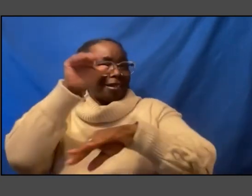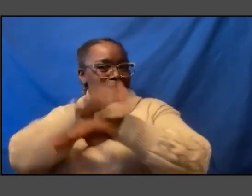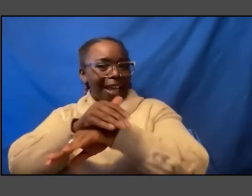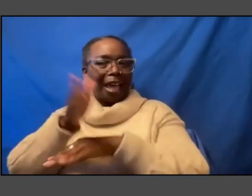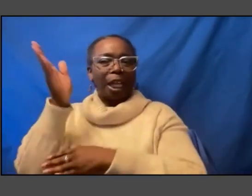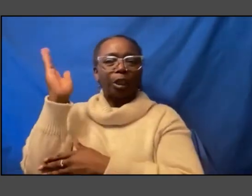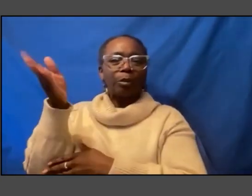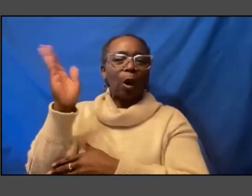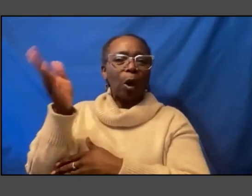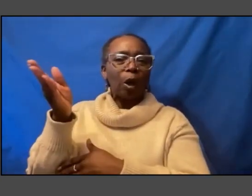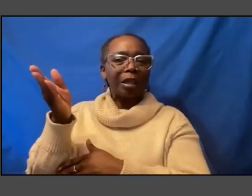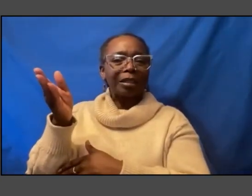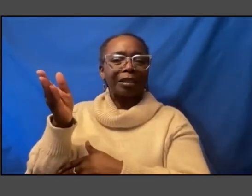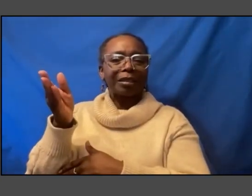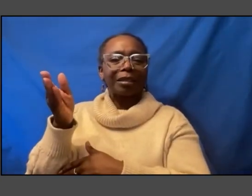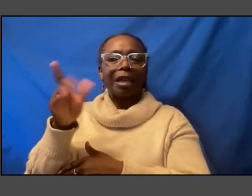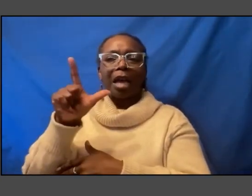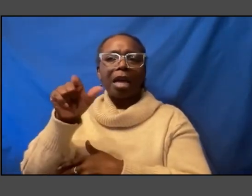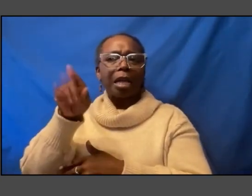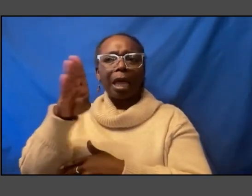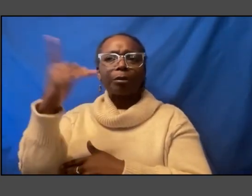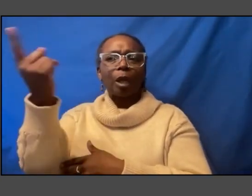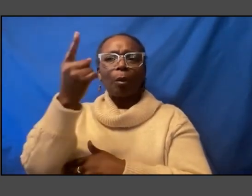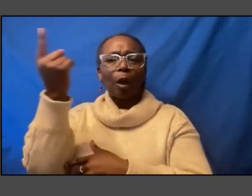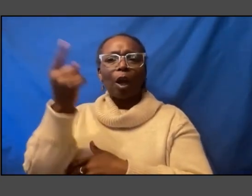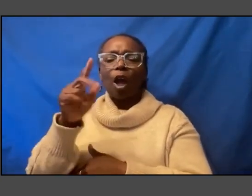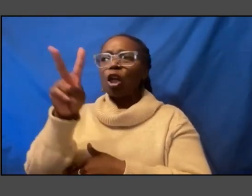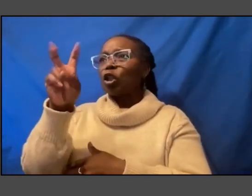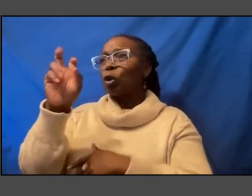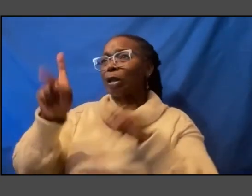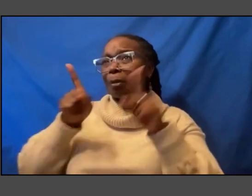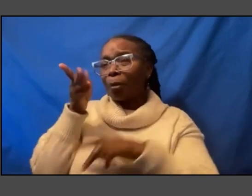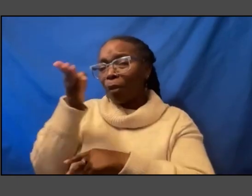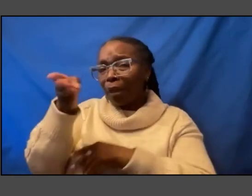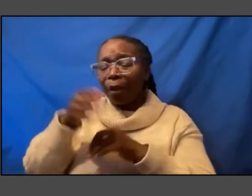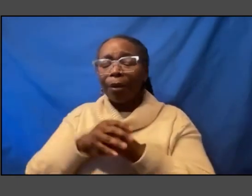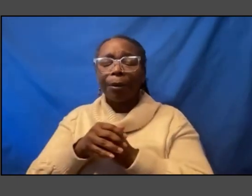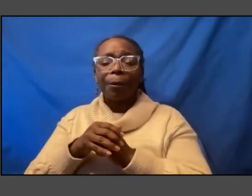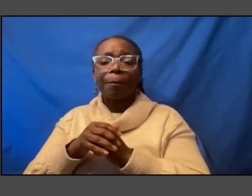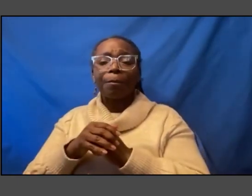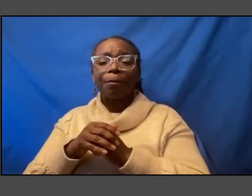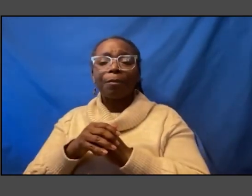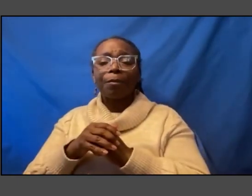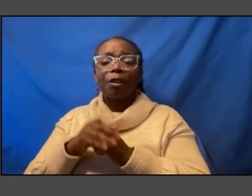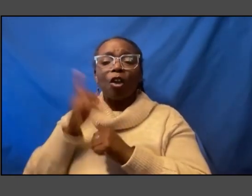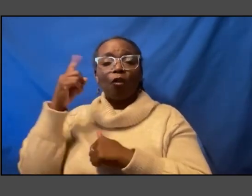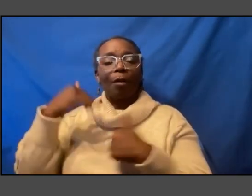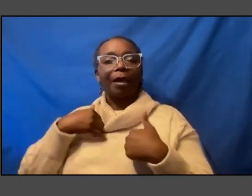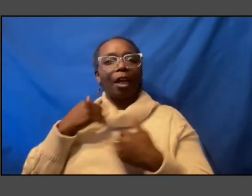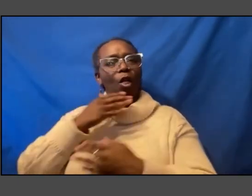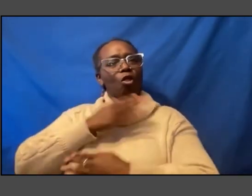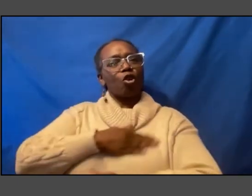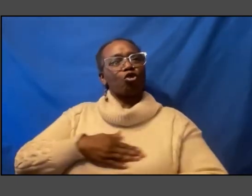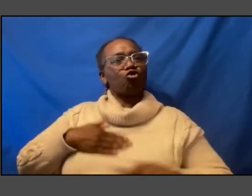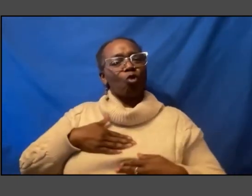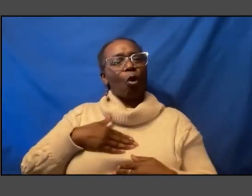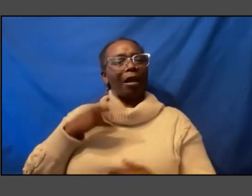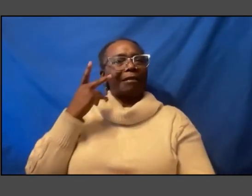club somewhere and there were 200 people and for me the joy of seeing the passion people have for the